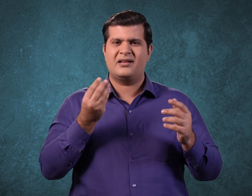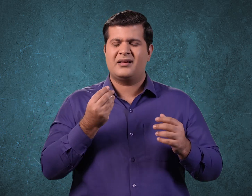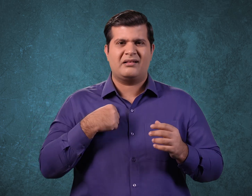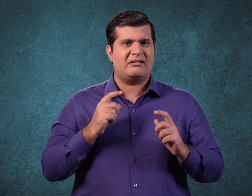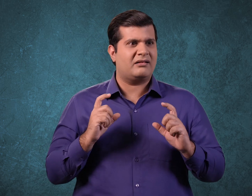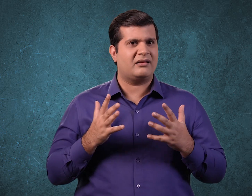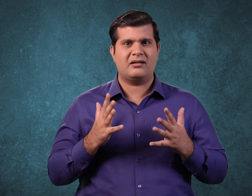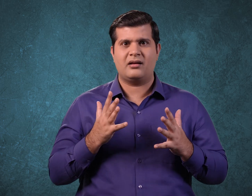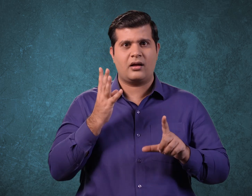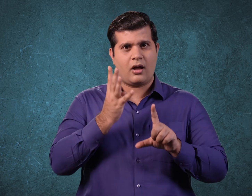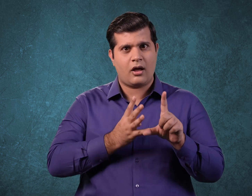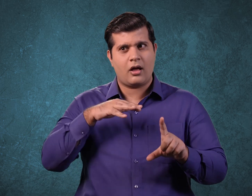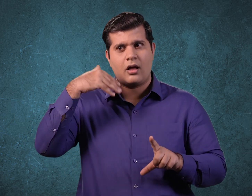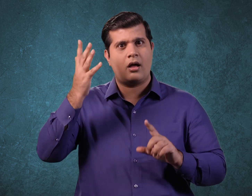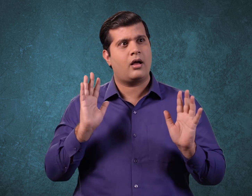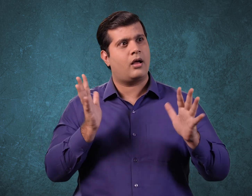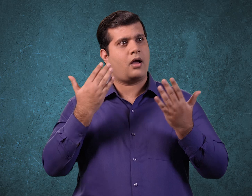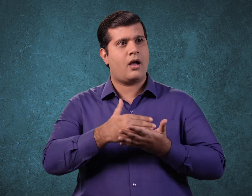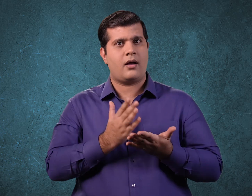feel that their birthday will come once in 4 years only.